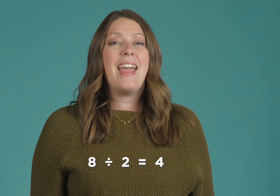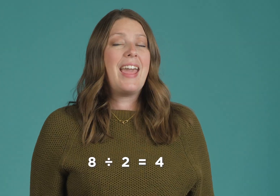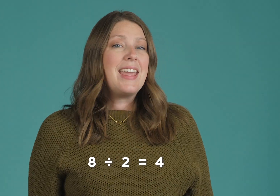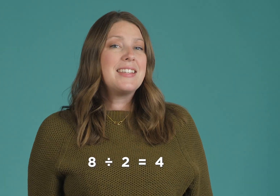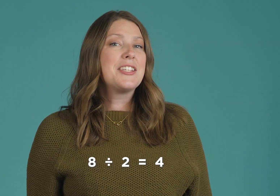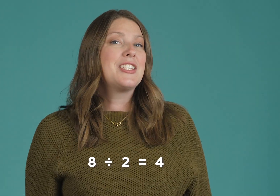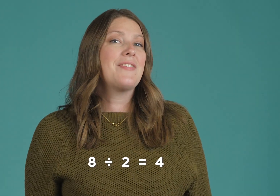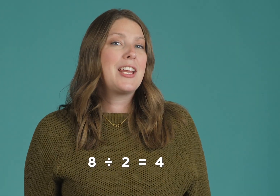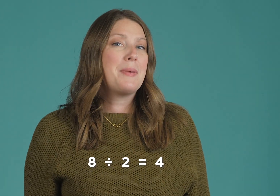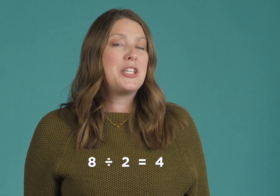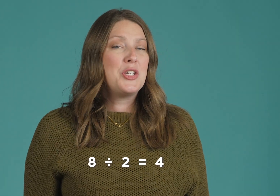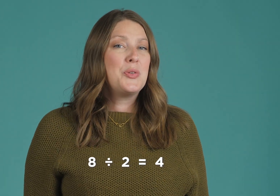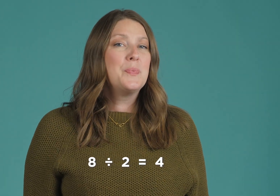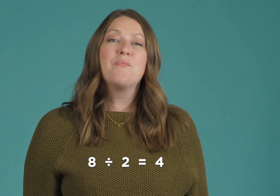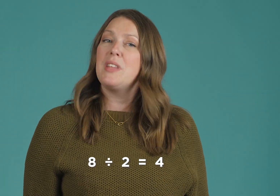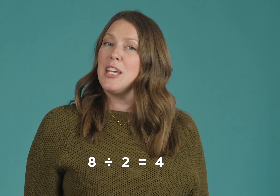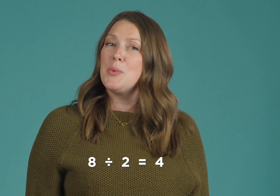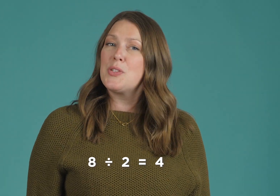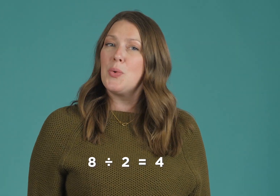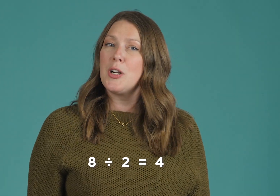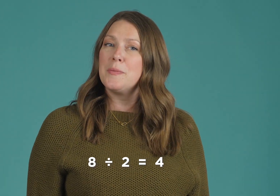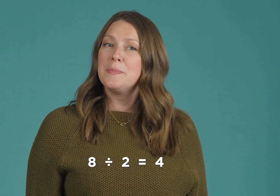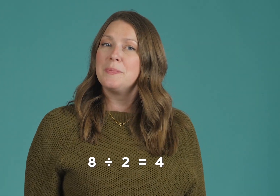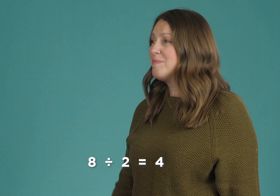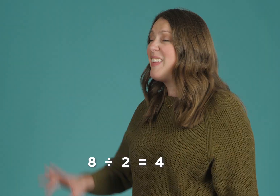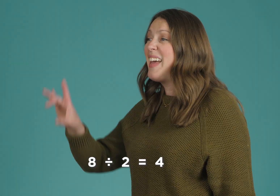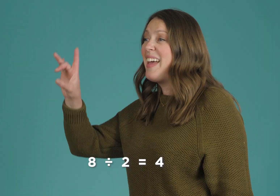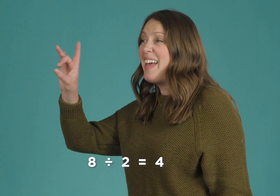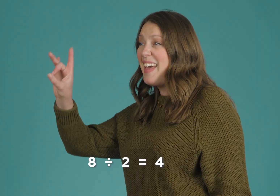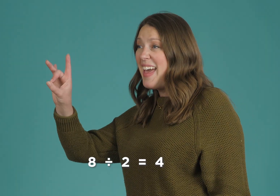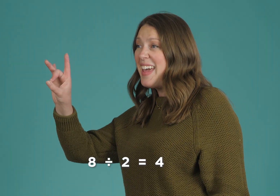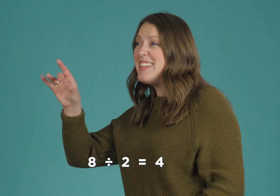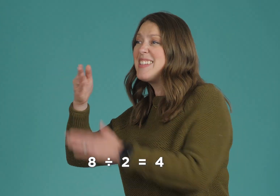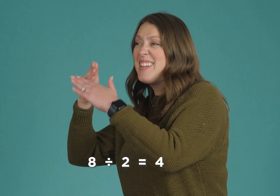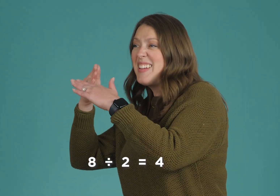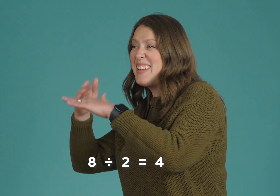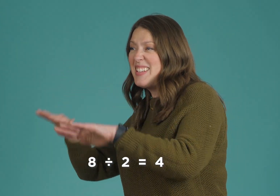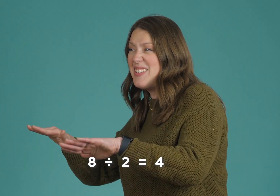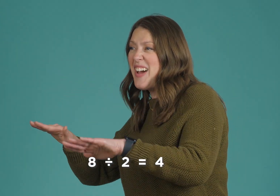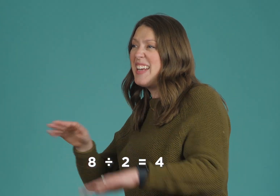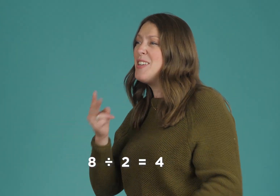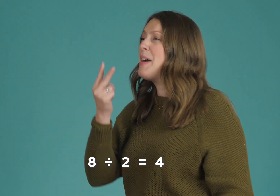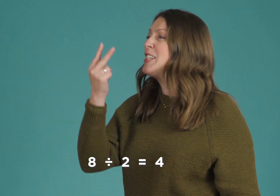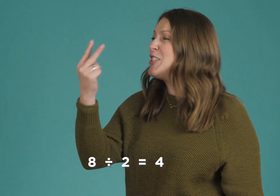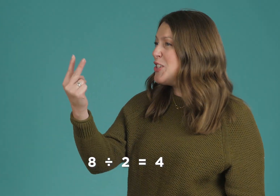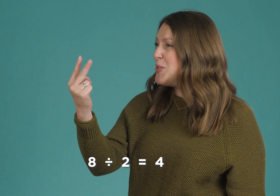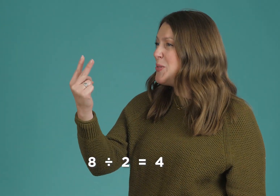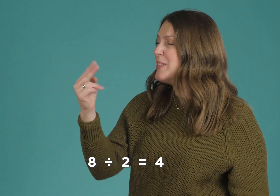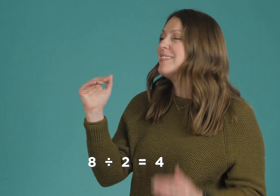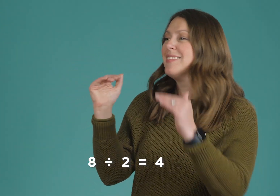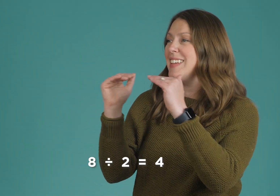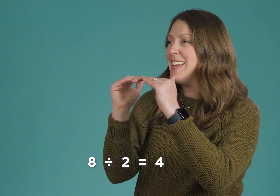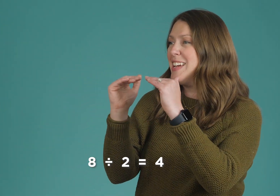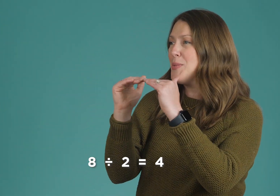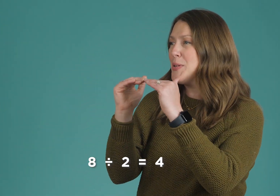8 divided by 2 equals